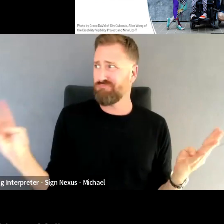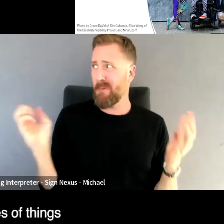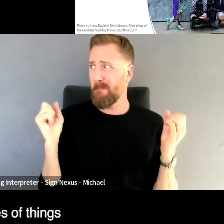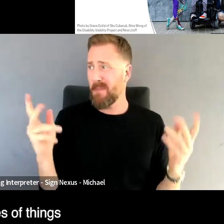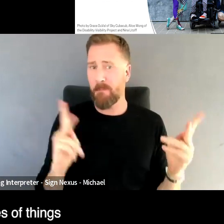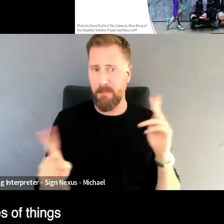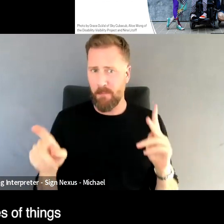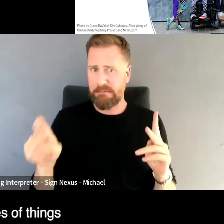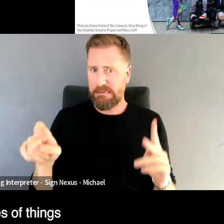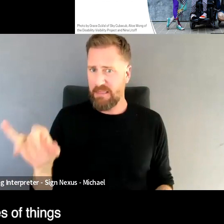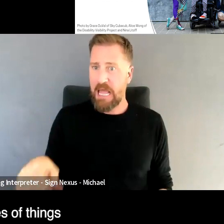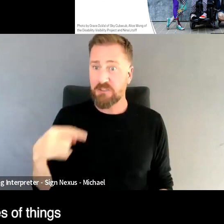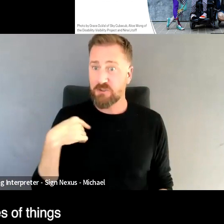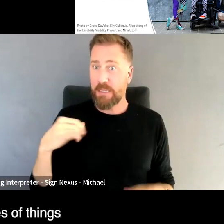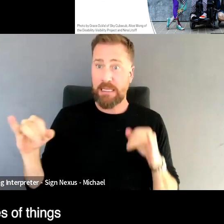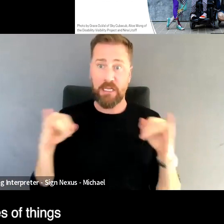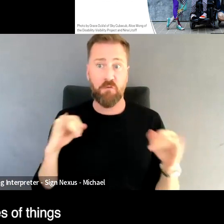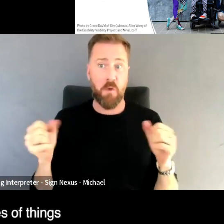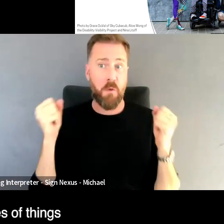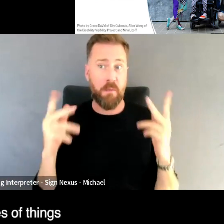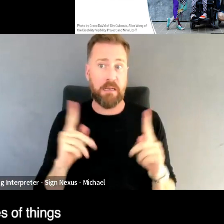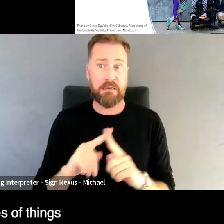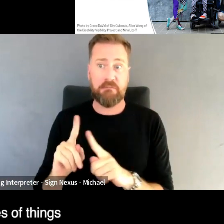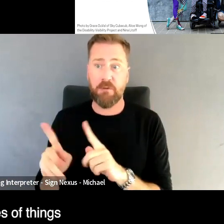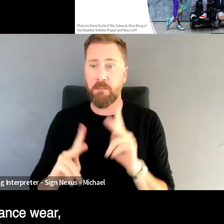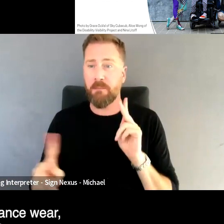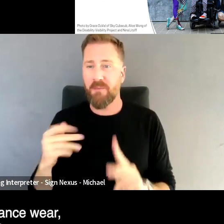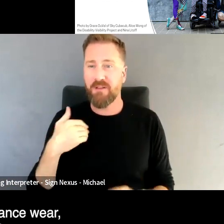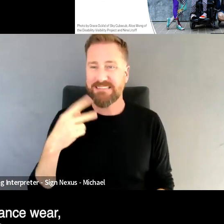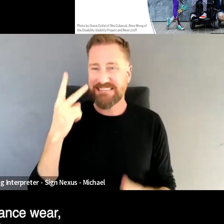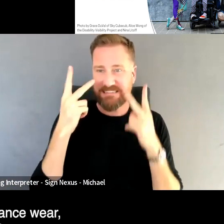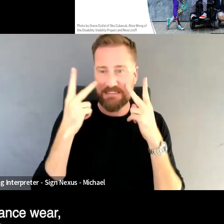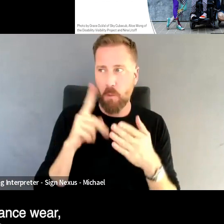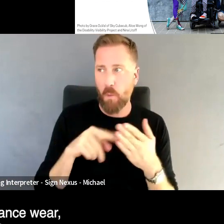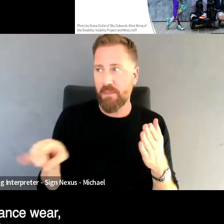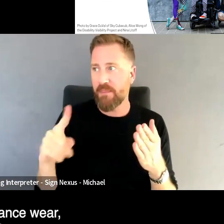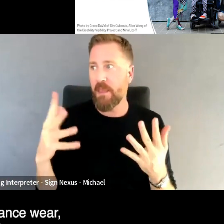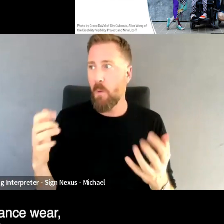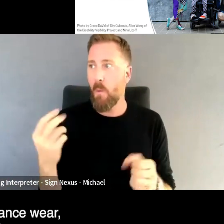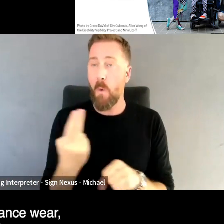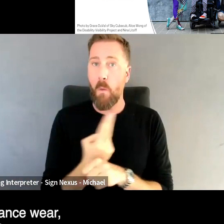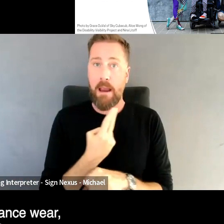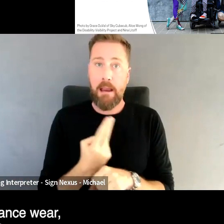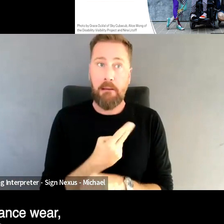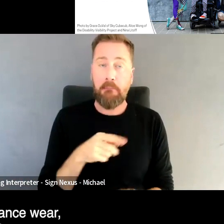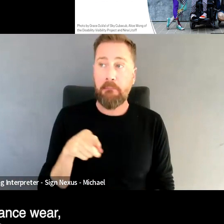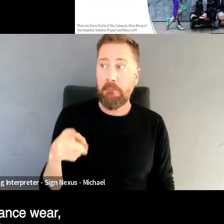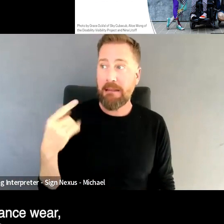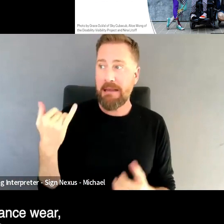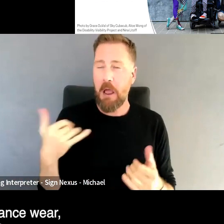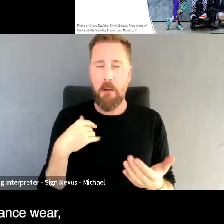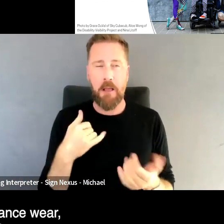to find out the types of things that they would want to wear. And now I make dancewear,